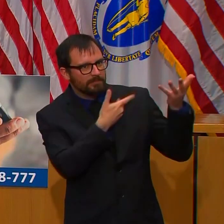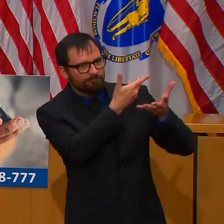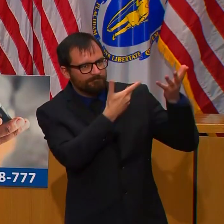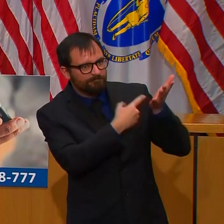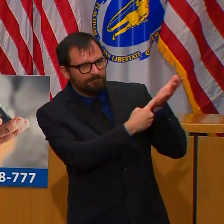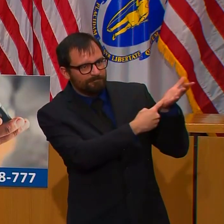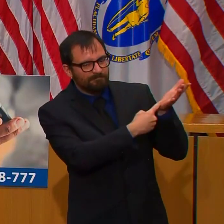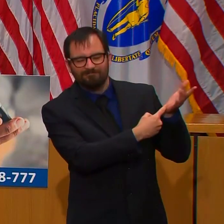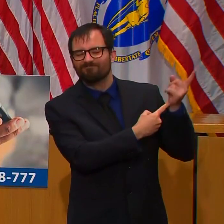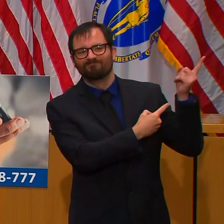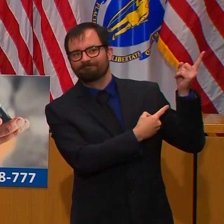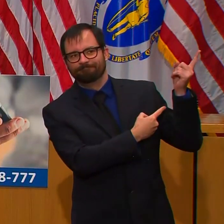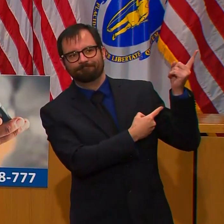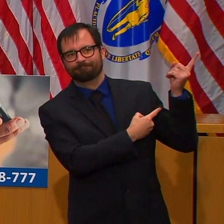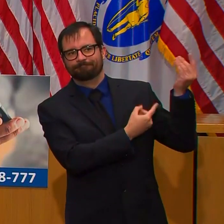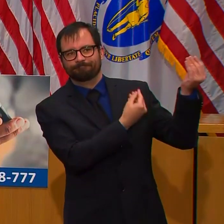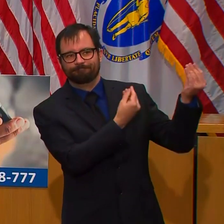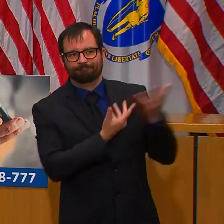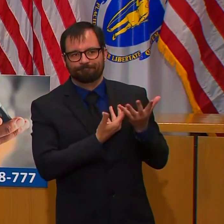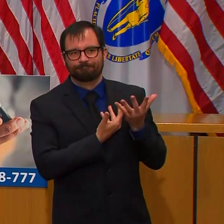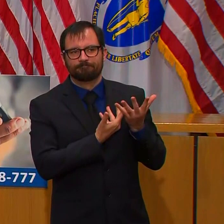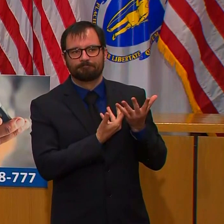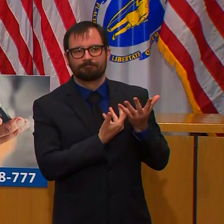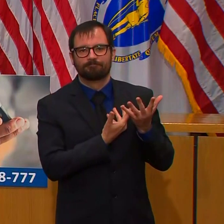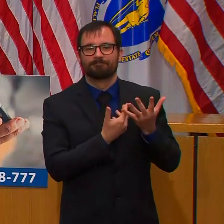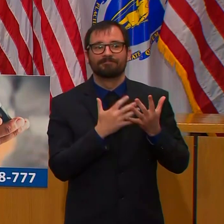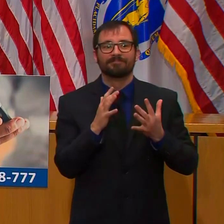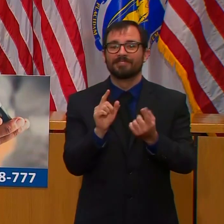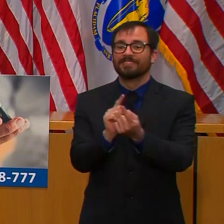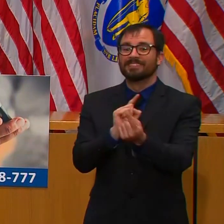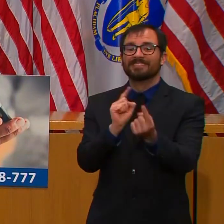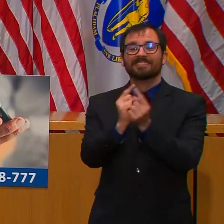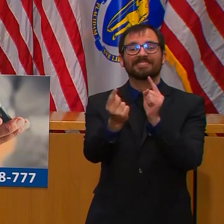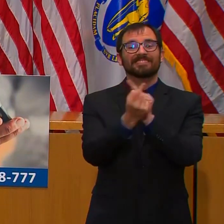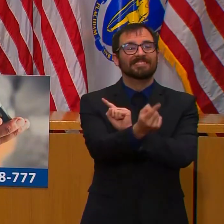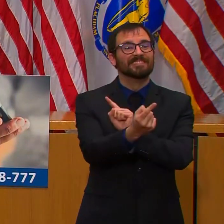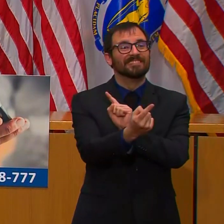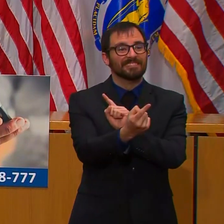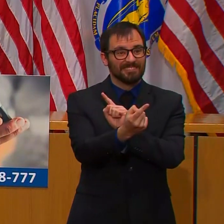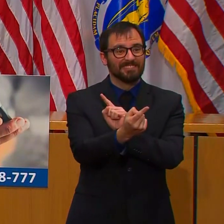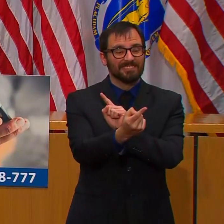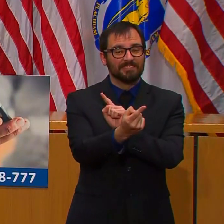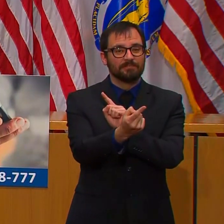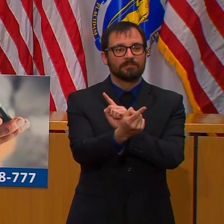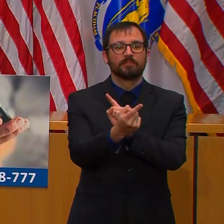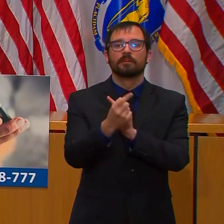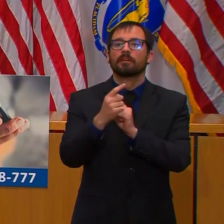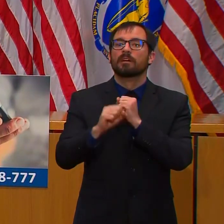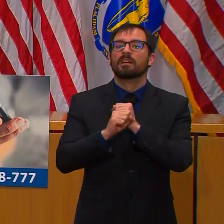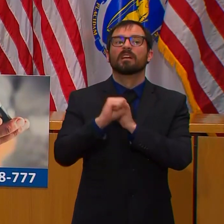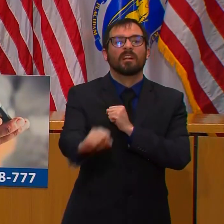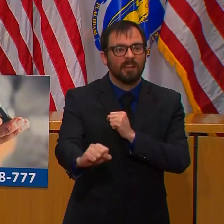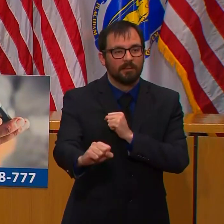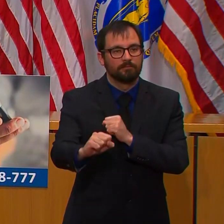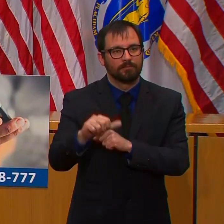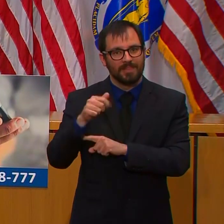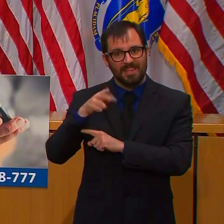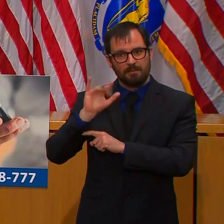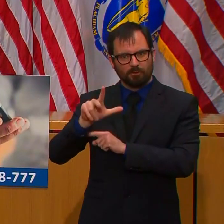guidelines that would be in effect until April 30th, as they anticipate the peak surge of the virus to come